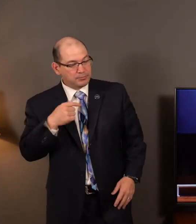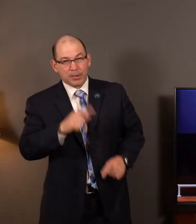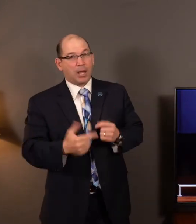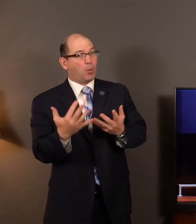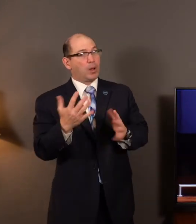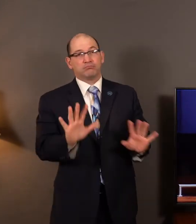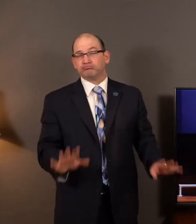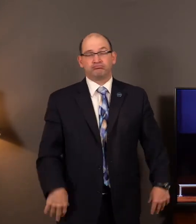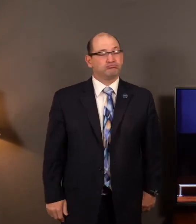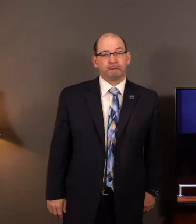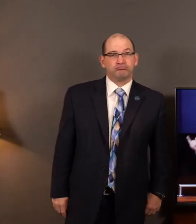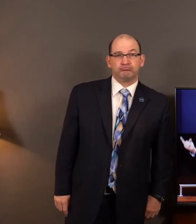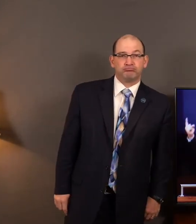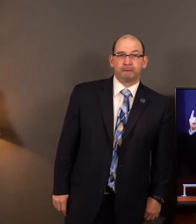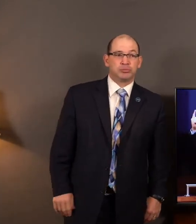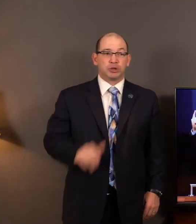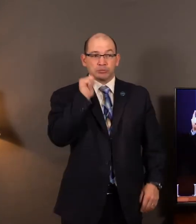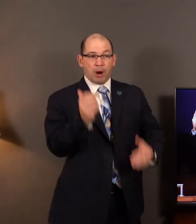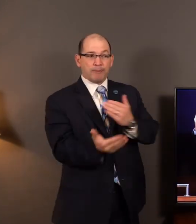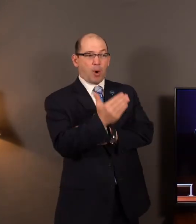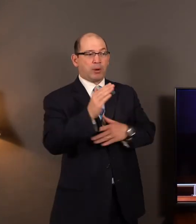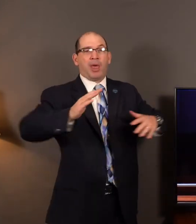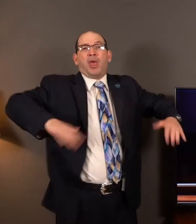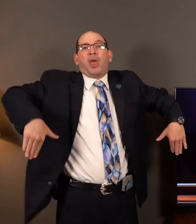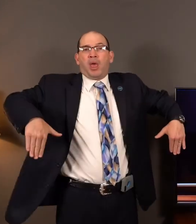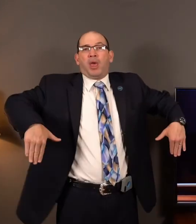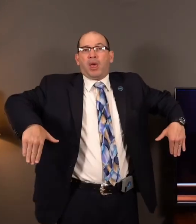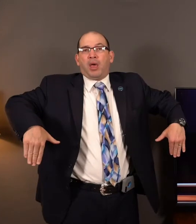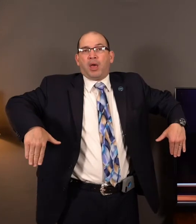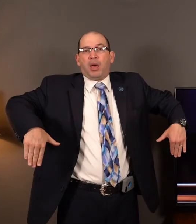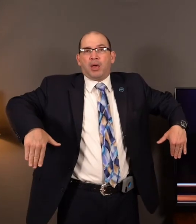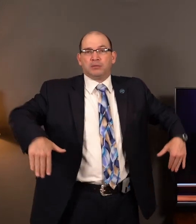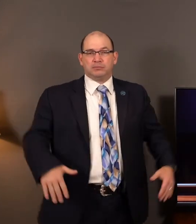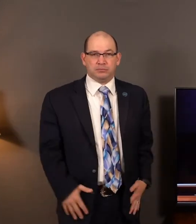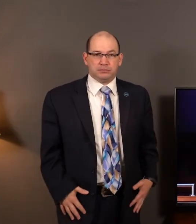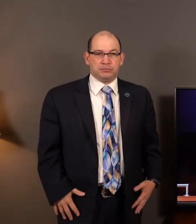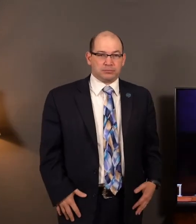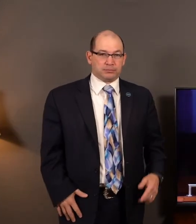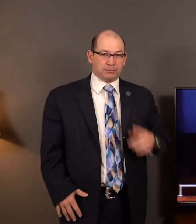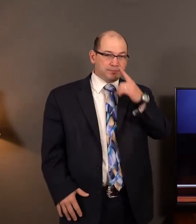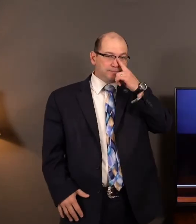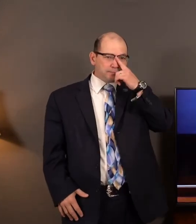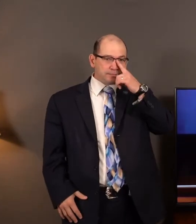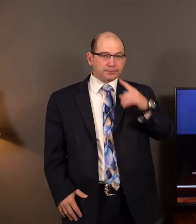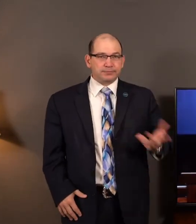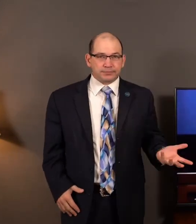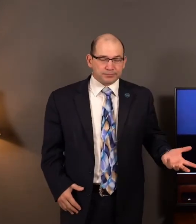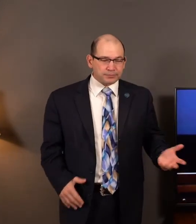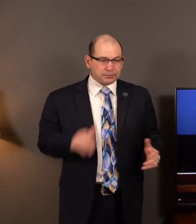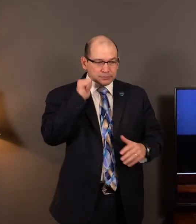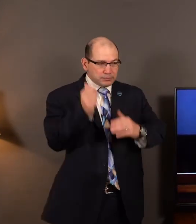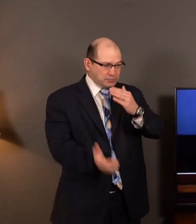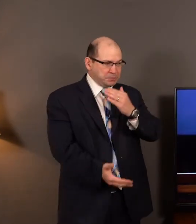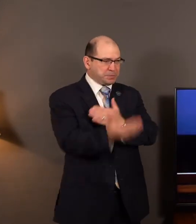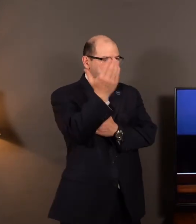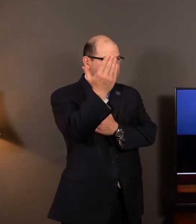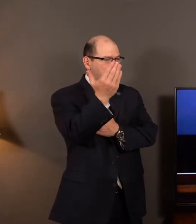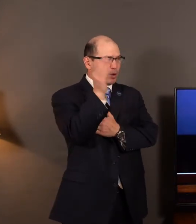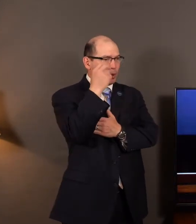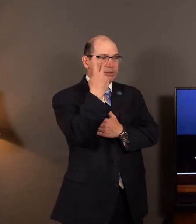morning. Tomorrow morning that city is going to wake up and they're going to look out here and they're going to see that the camp is empty, that there's not an enemy in sight and they're going to